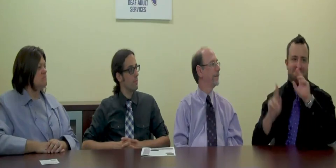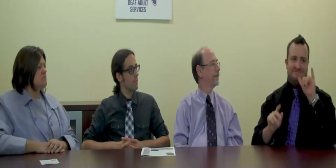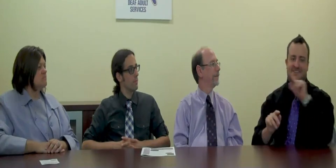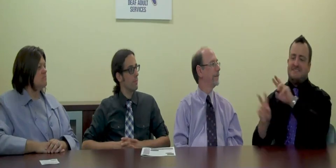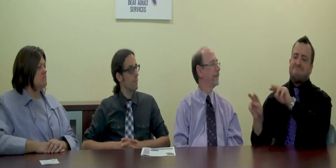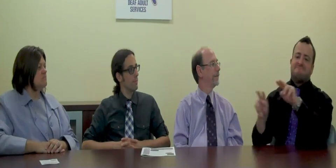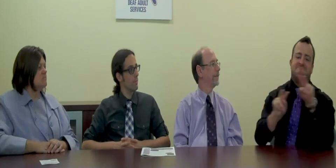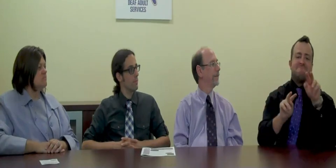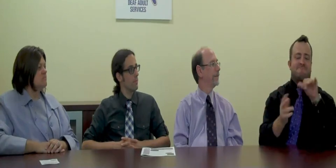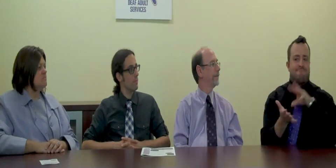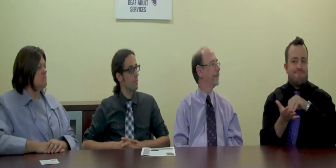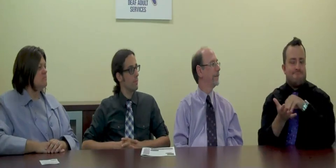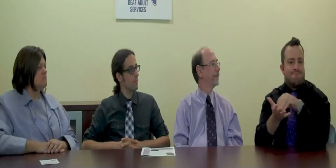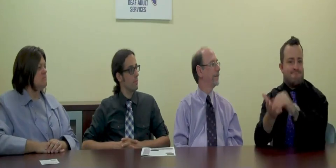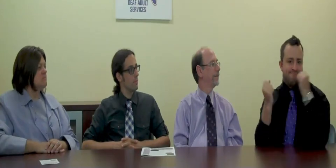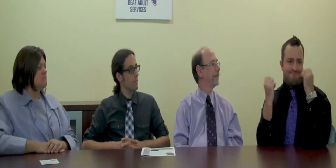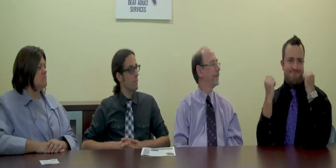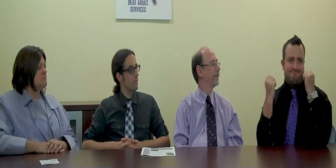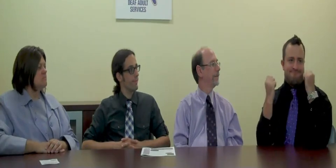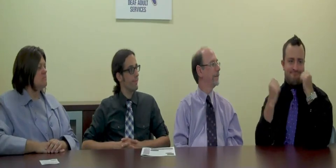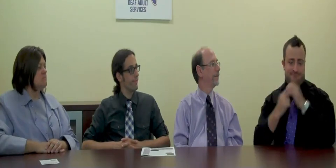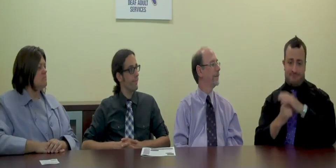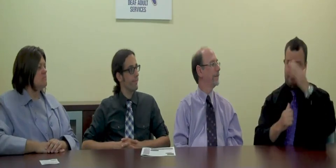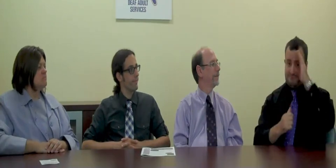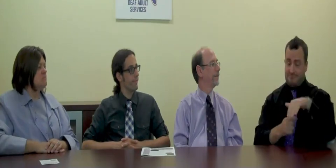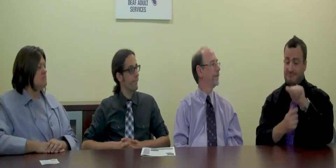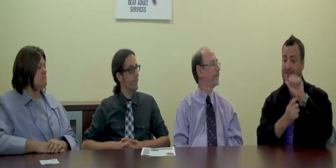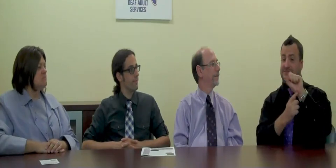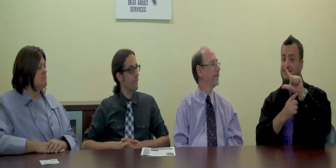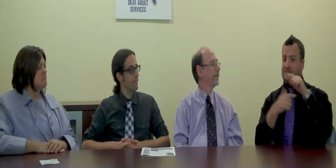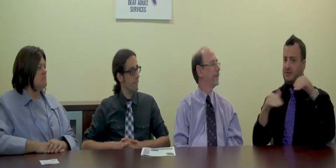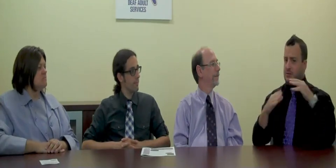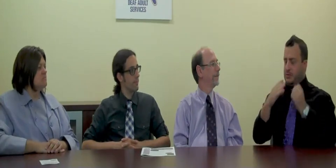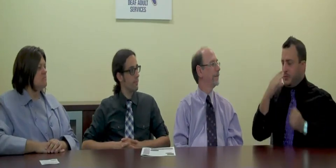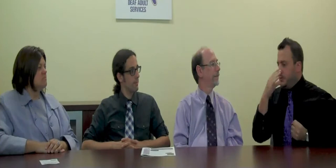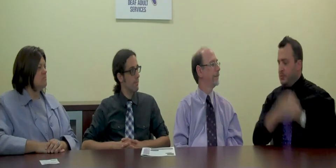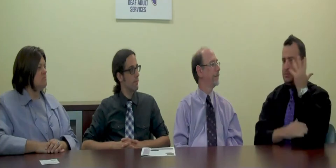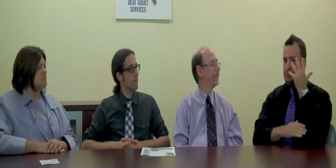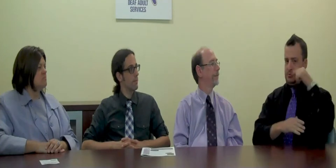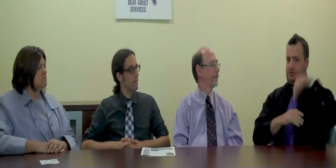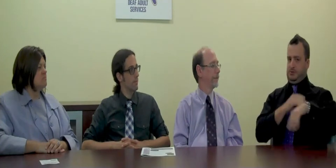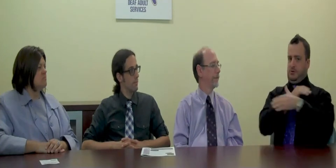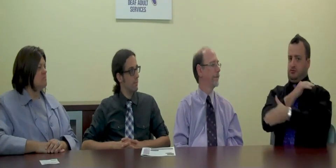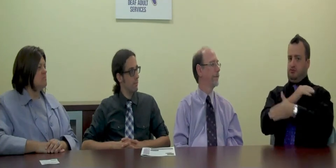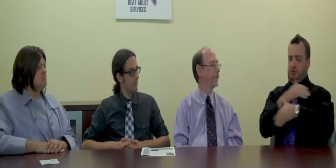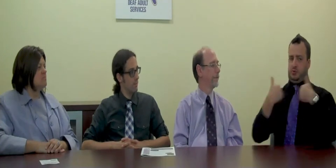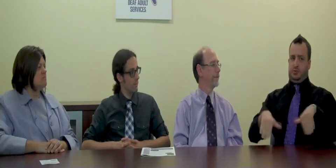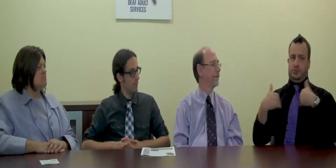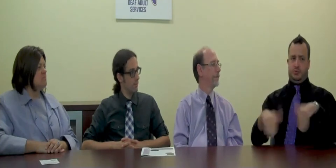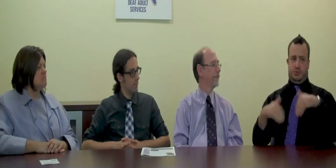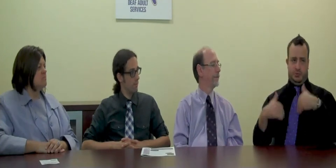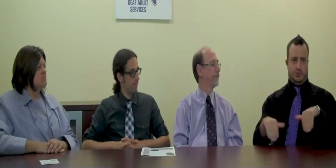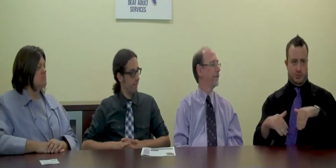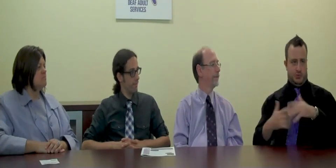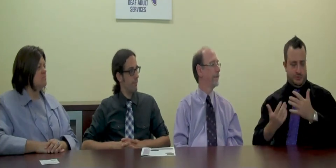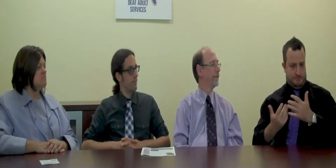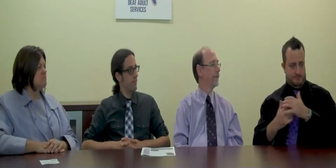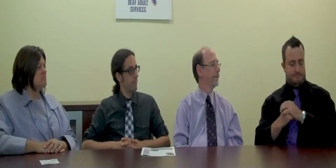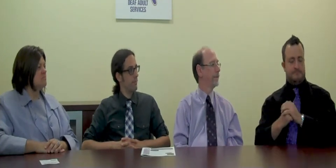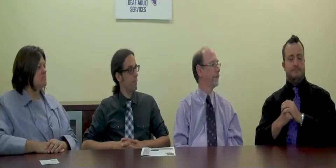There will be opportunities to meet many exciting people. ASL is one of the fastest-growing languages in the United States.